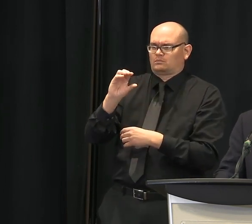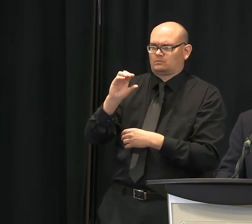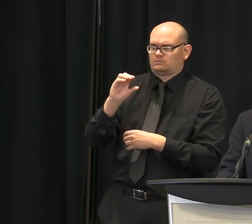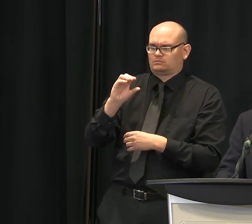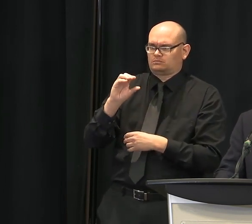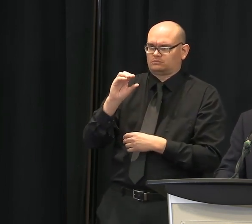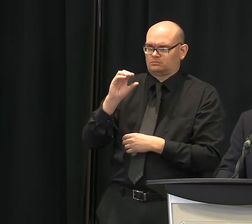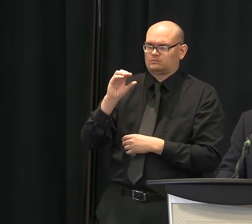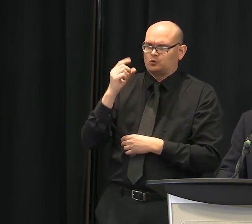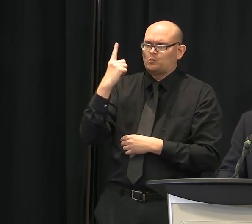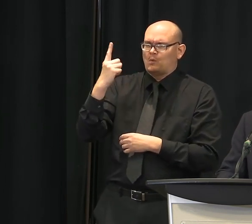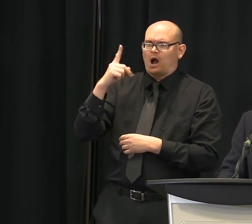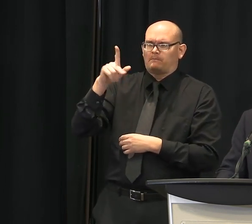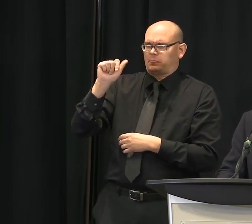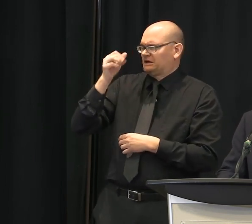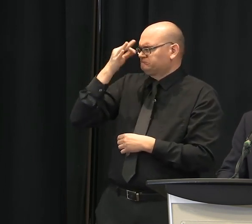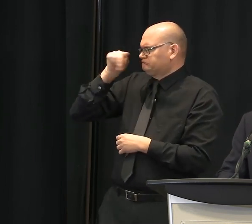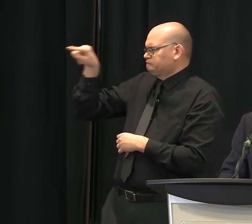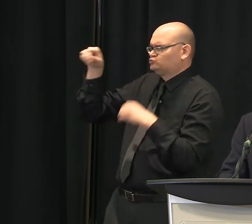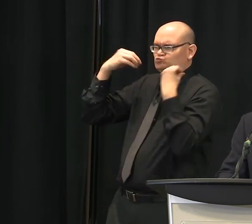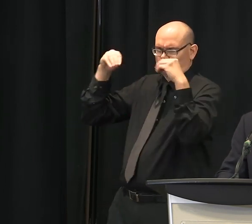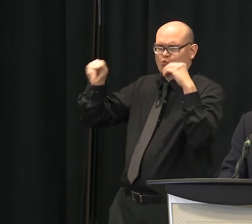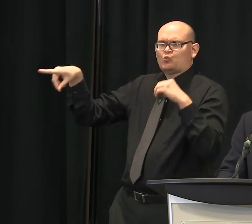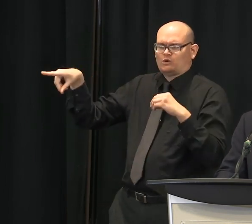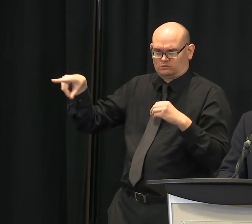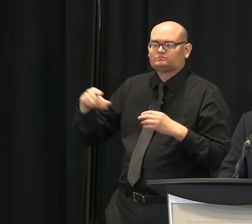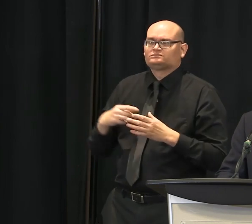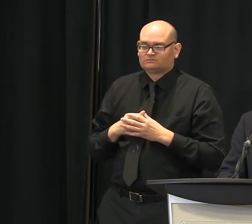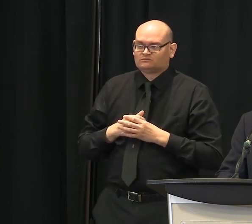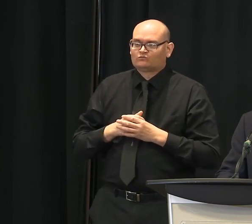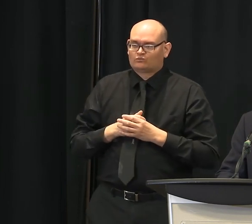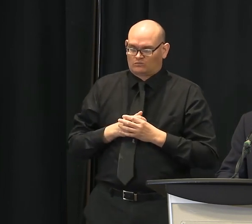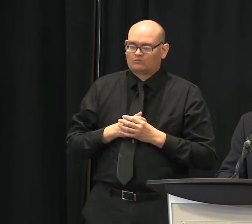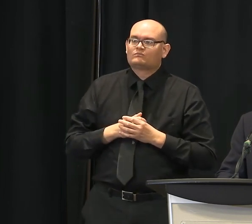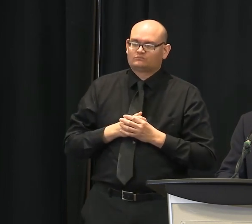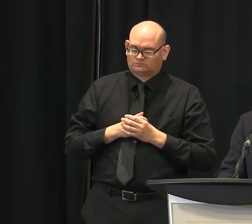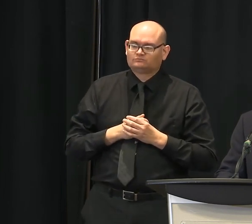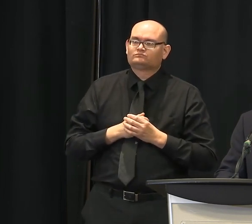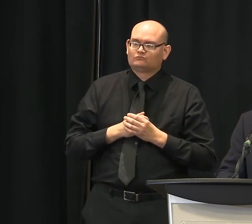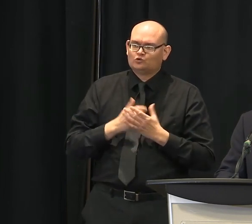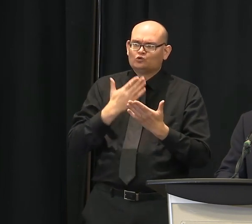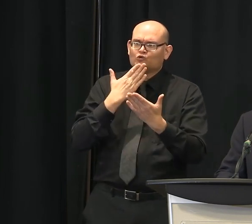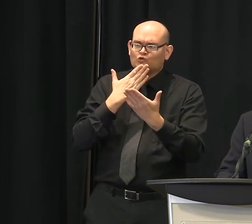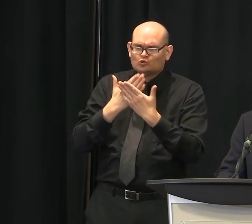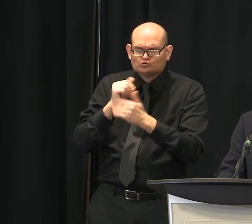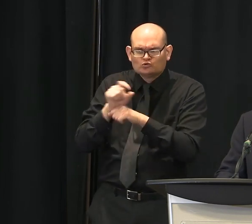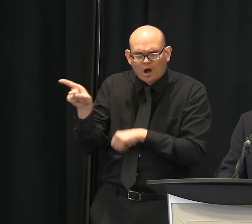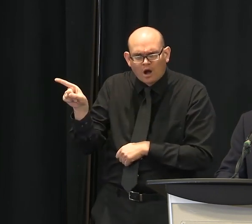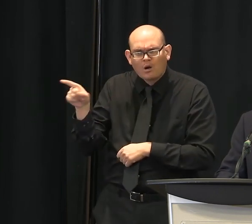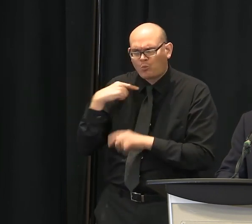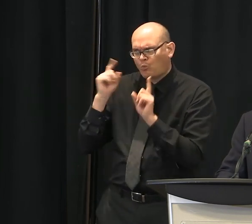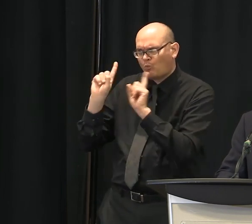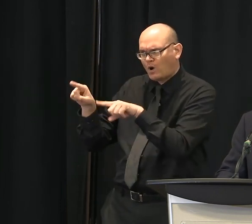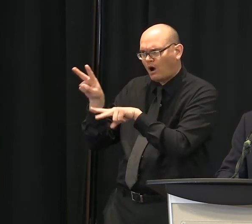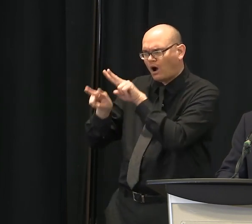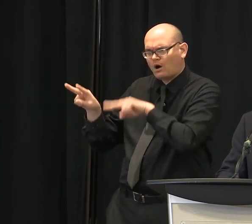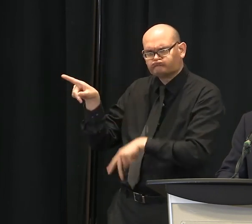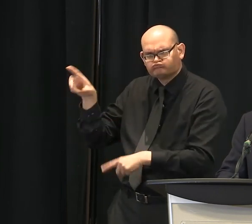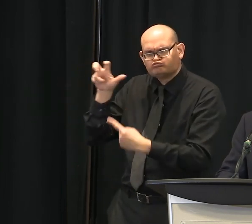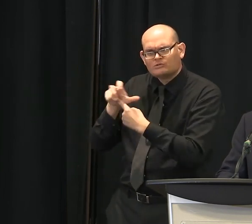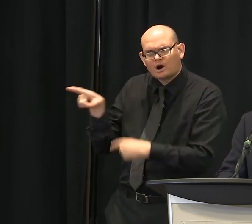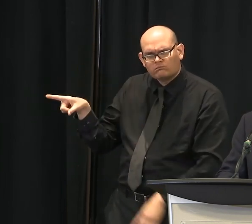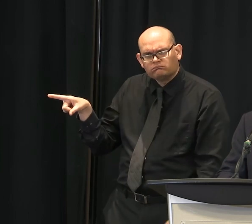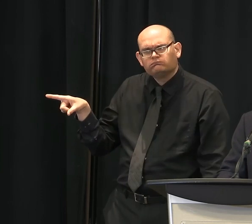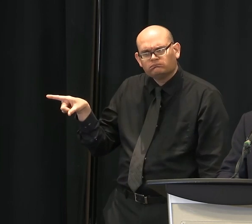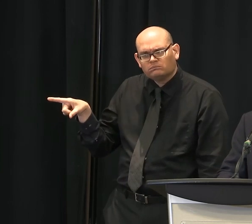generally the protocols have been quite good, and we need to continue that conversation. But it's still about social distancing. We